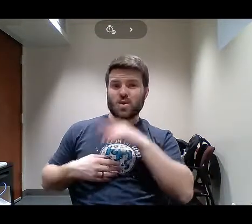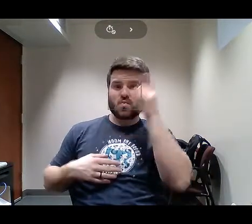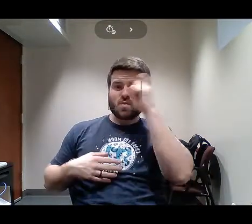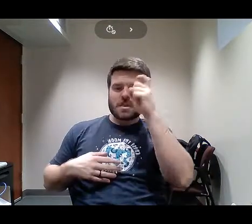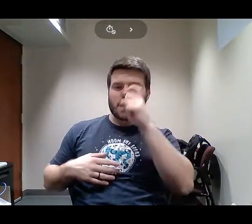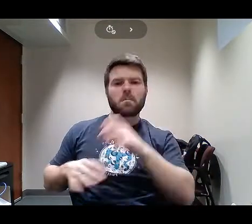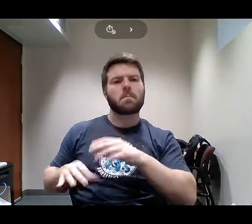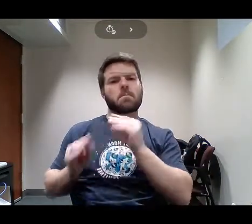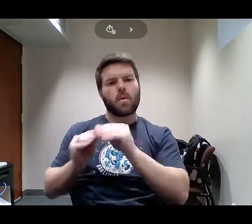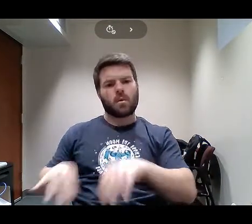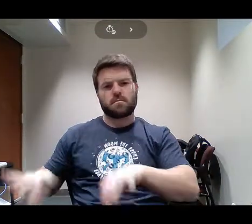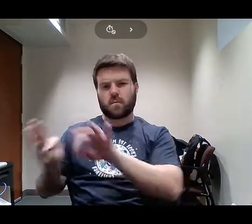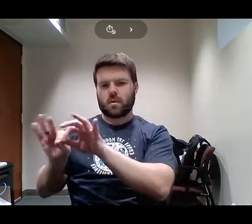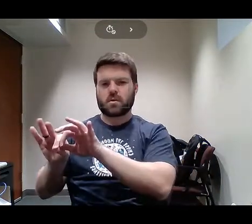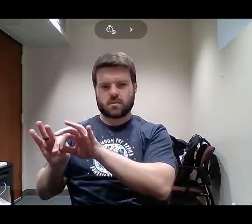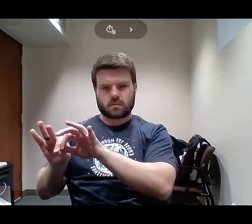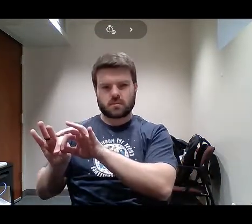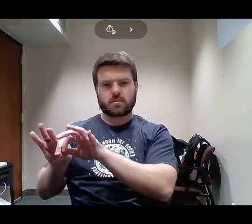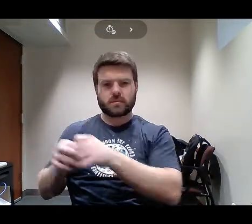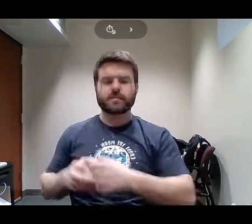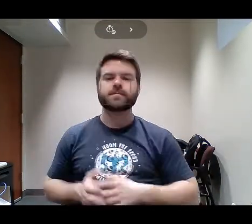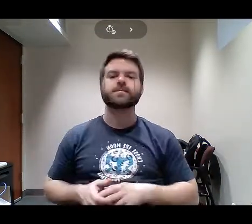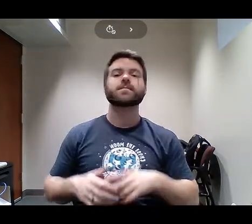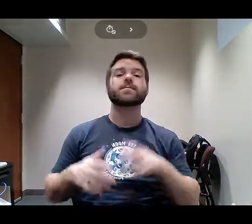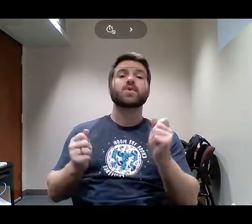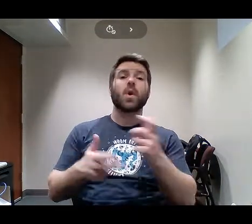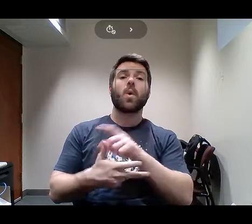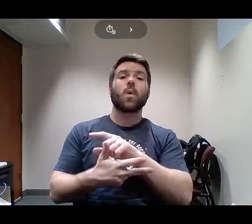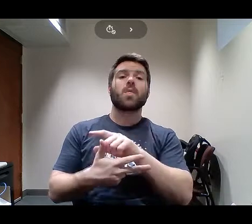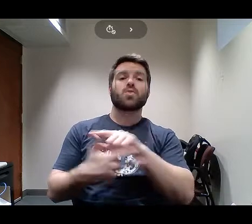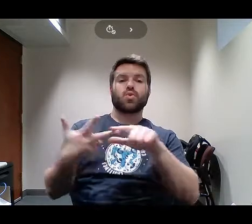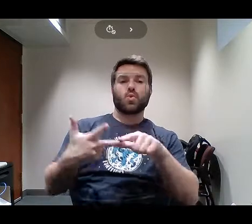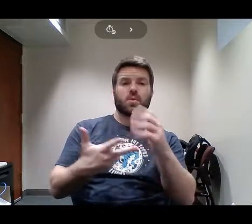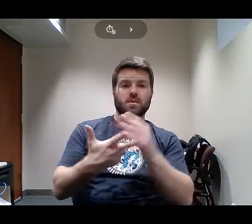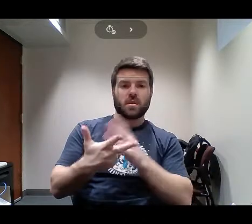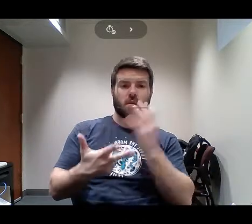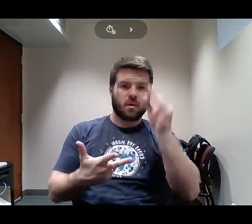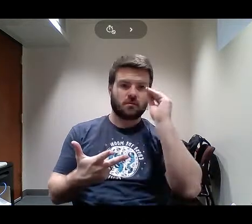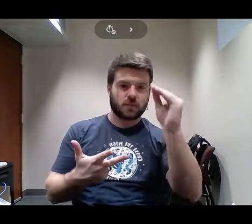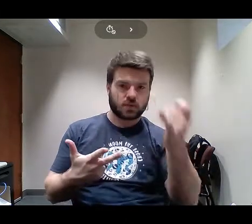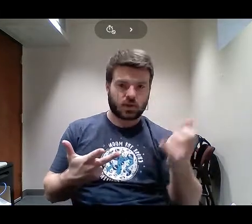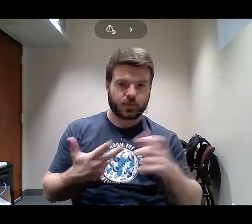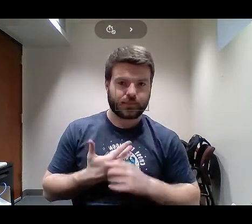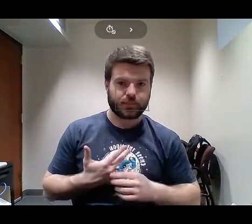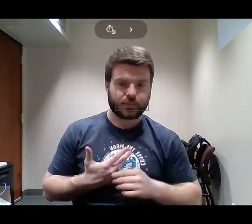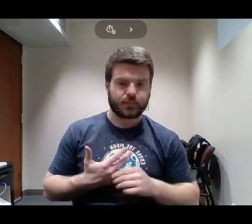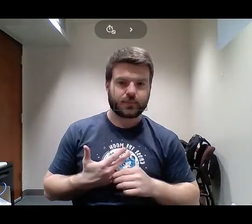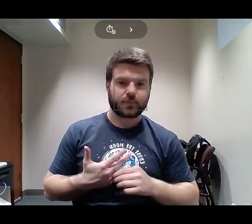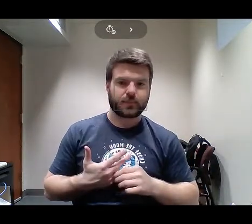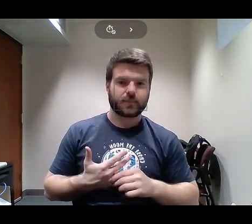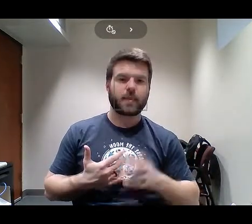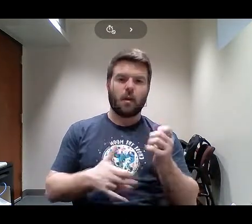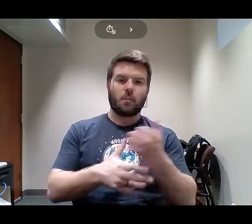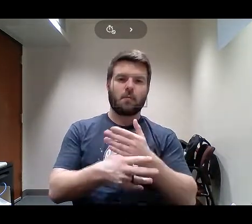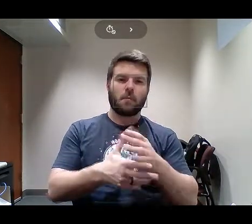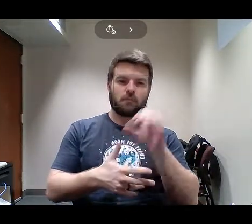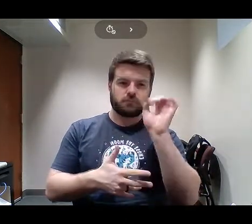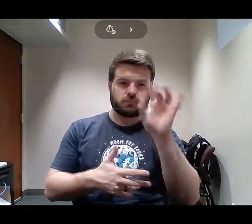share a few lessons. Meaning three. That I've learned in my journey so far. aren't you glad? Don't you hate it when somebody says, I'm going to share a few and it's ten lessons